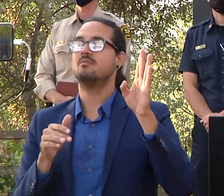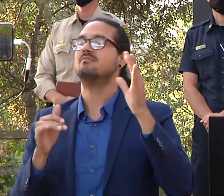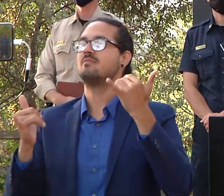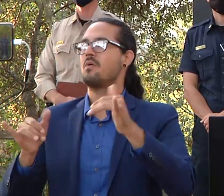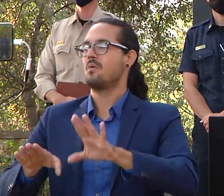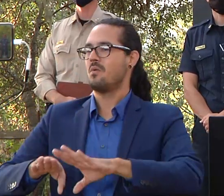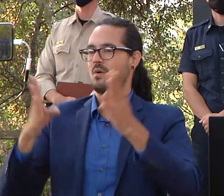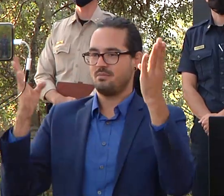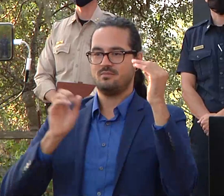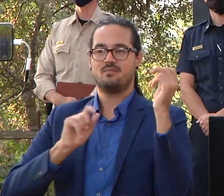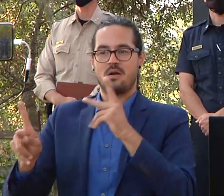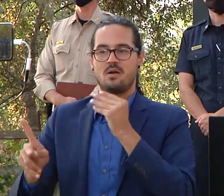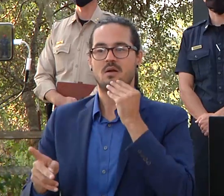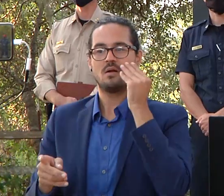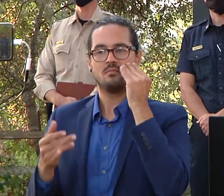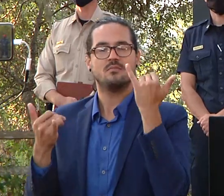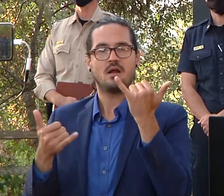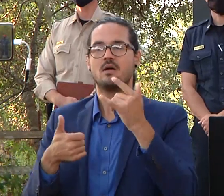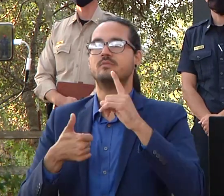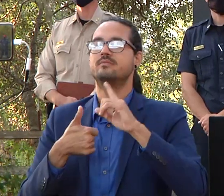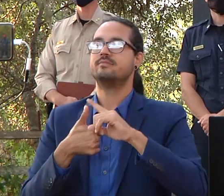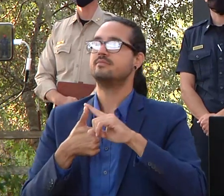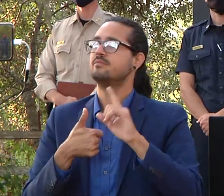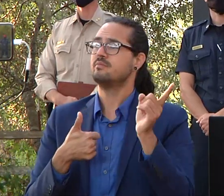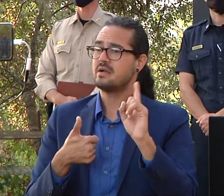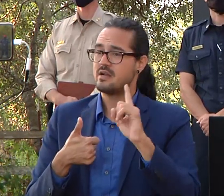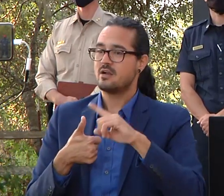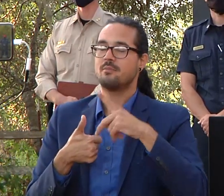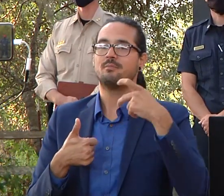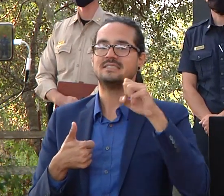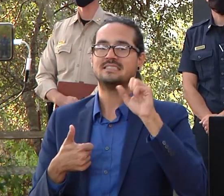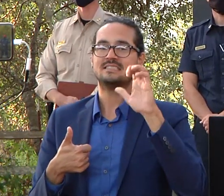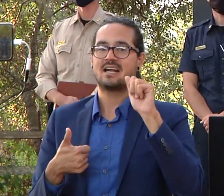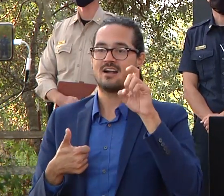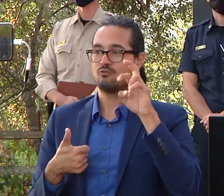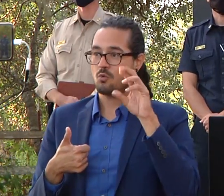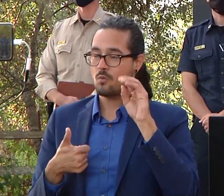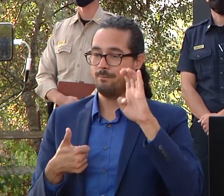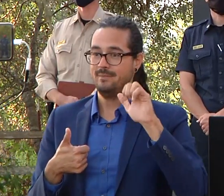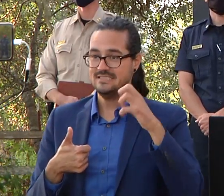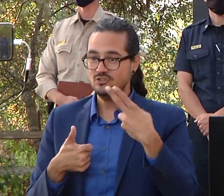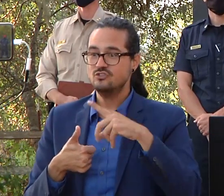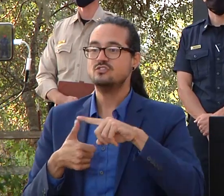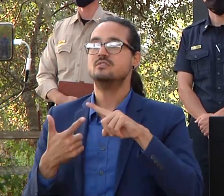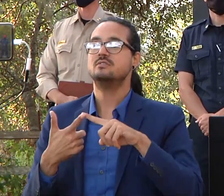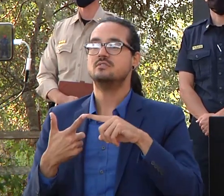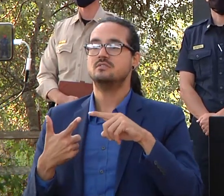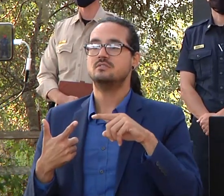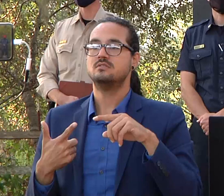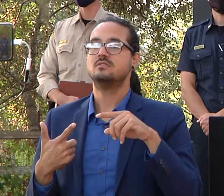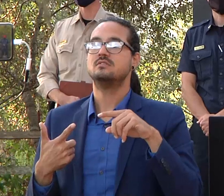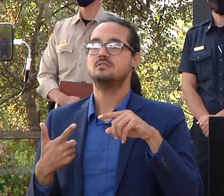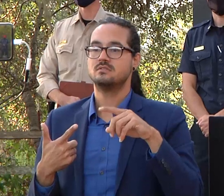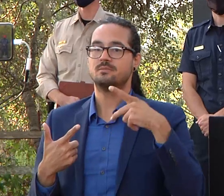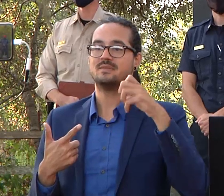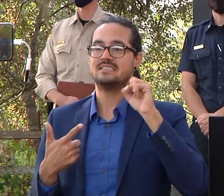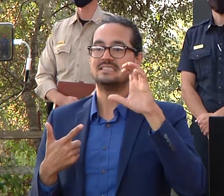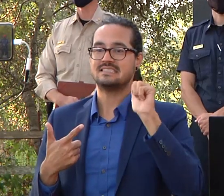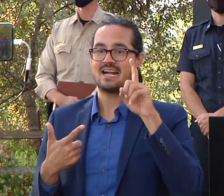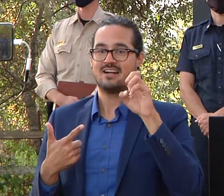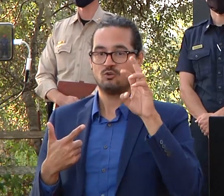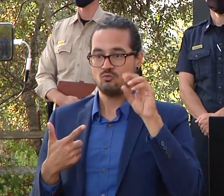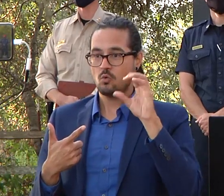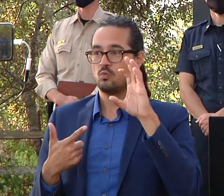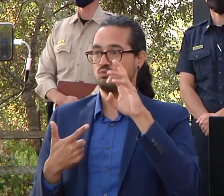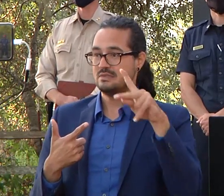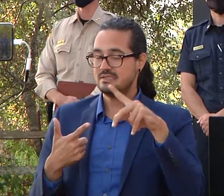are pescadero beach pescadero creek county park pescadero area san